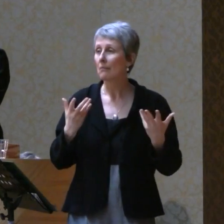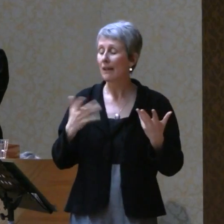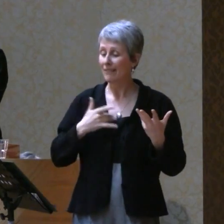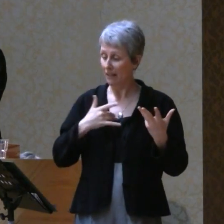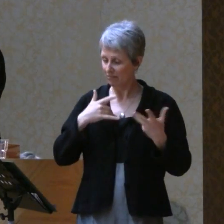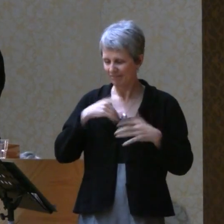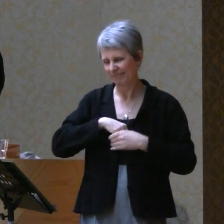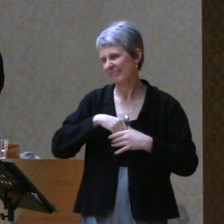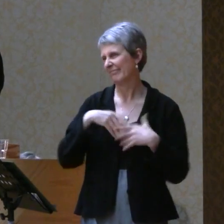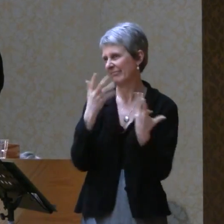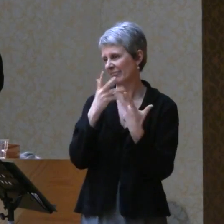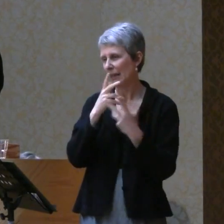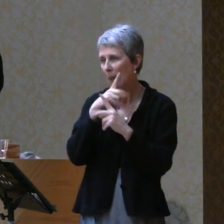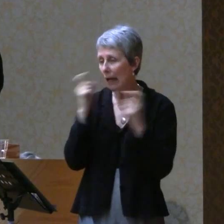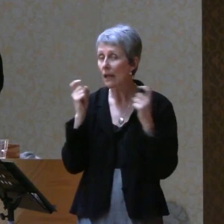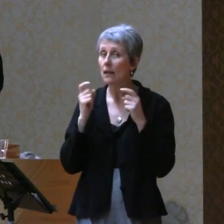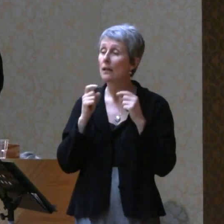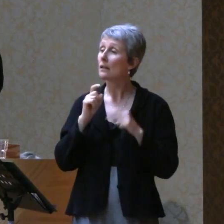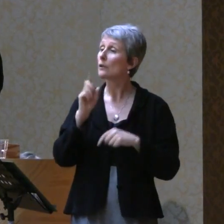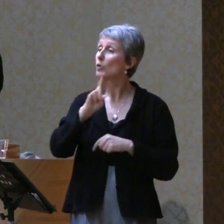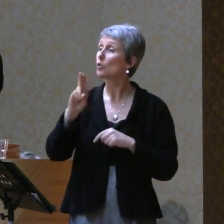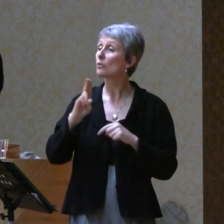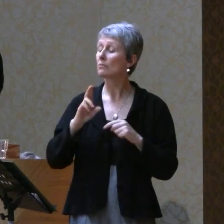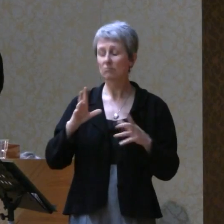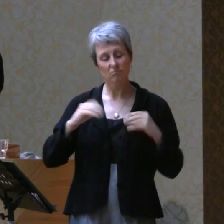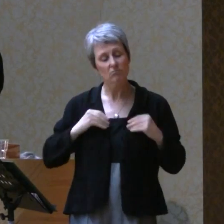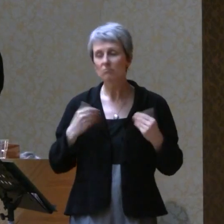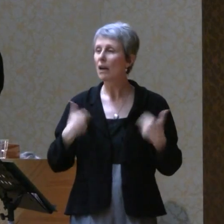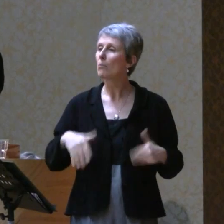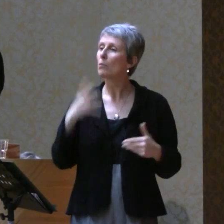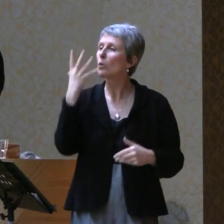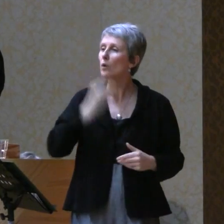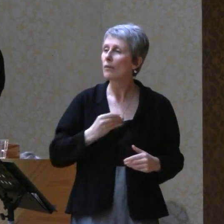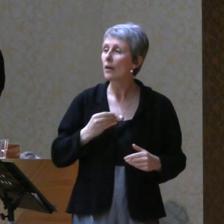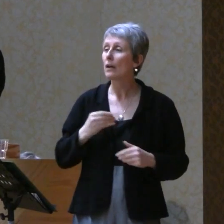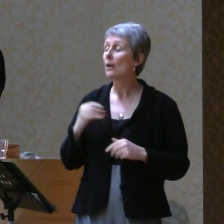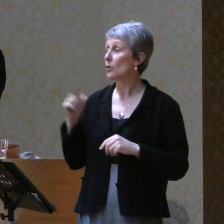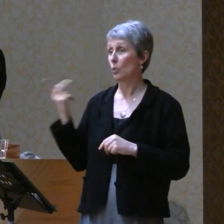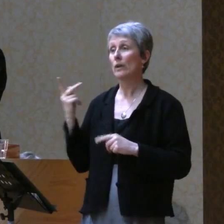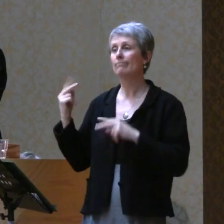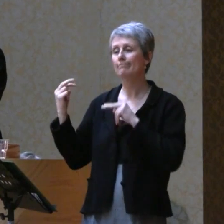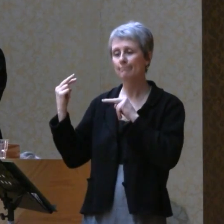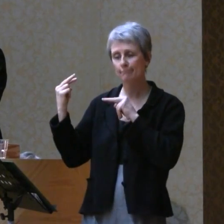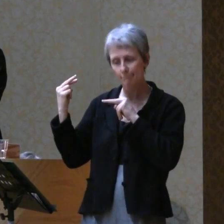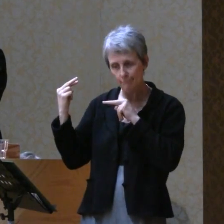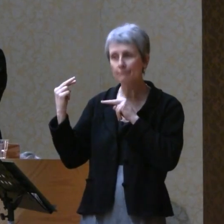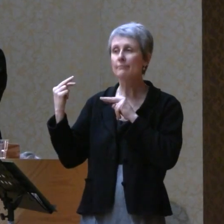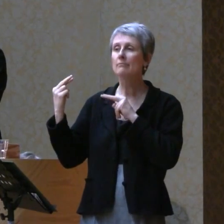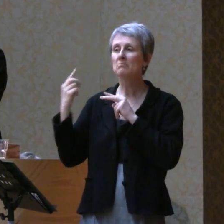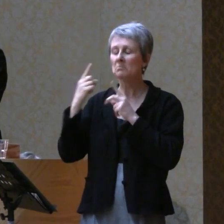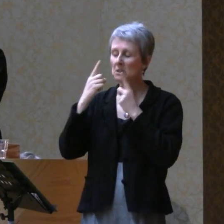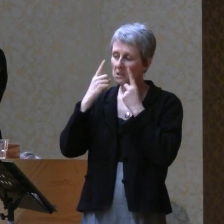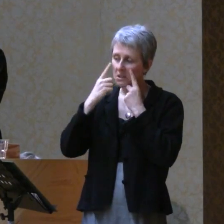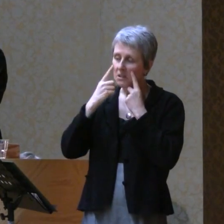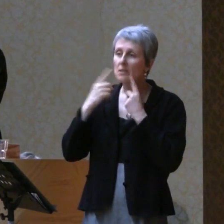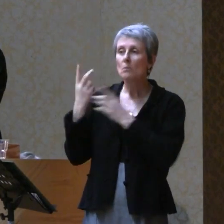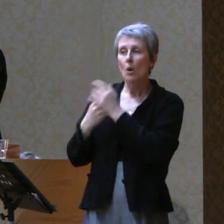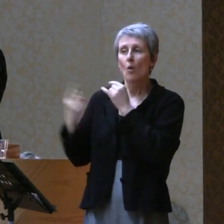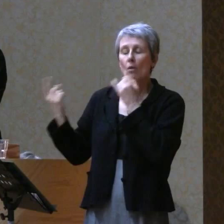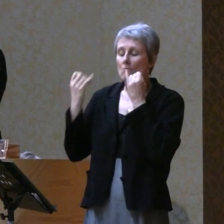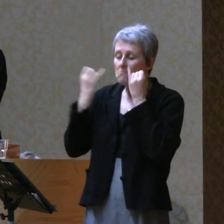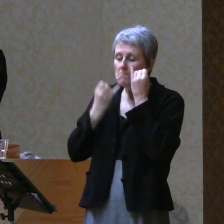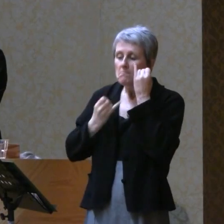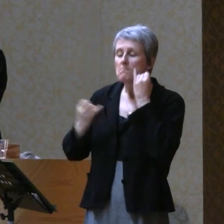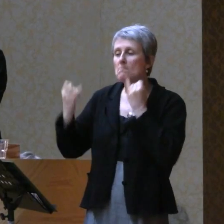Jason nodded. Tears in our eyes again. Mutual understanding of the possibilities and